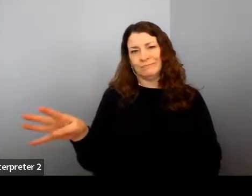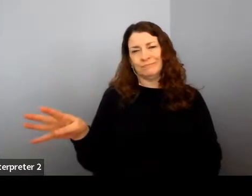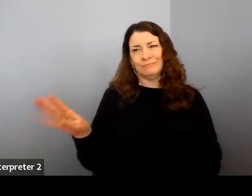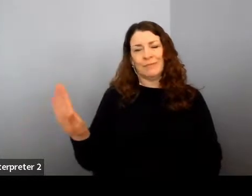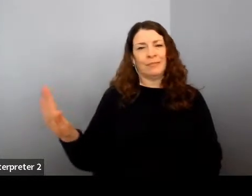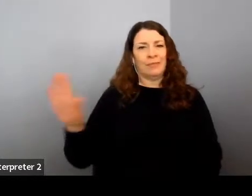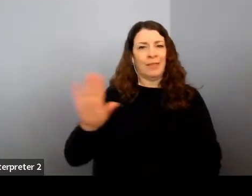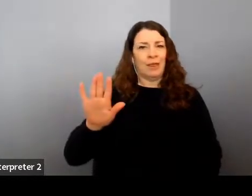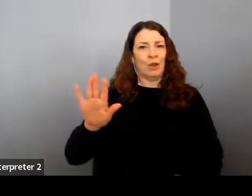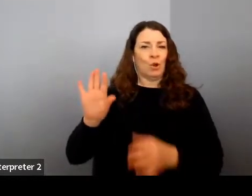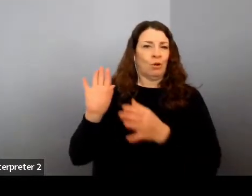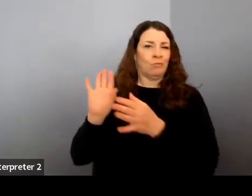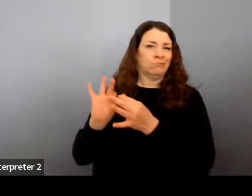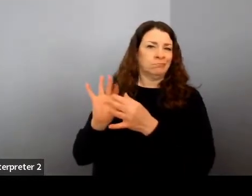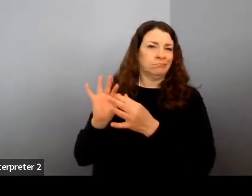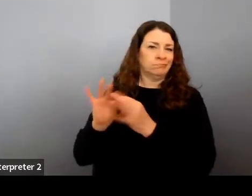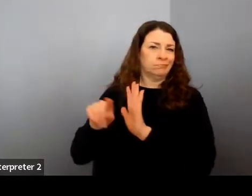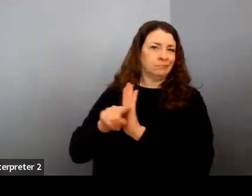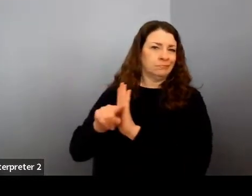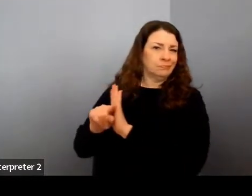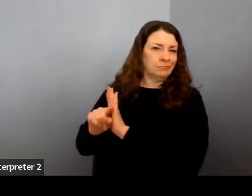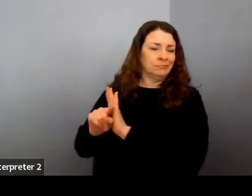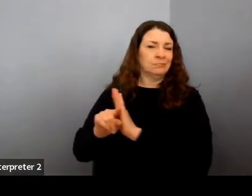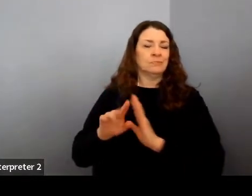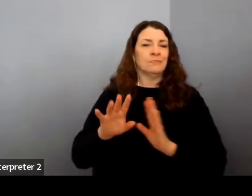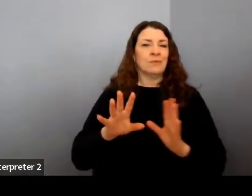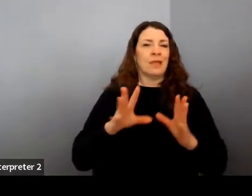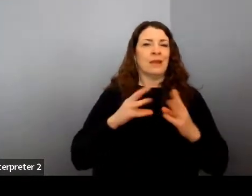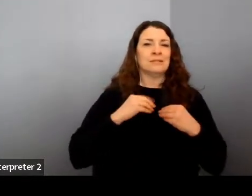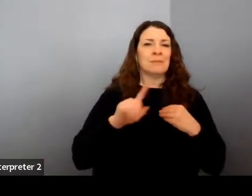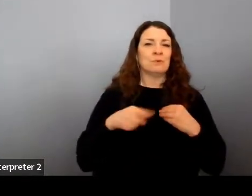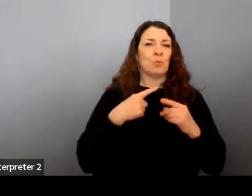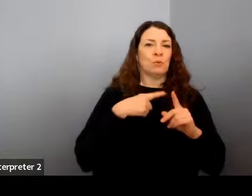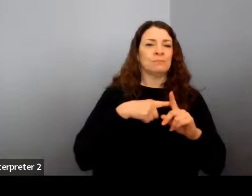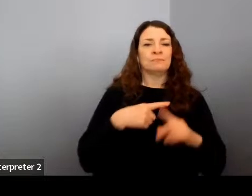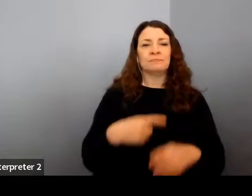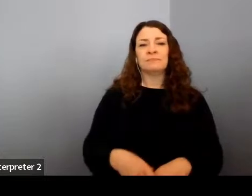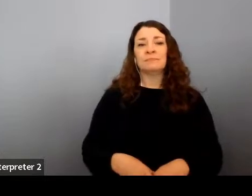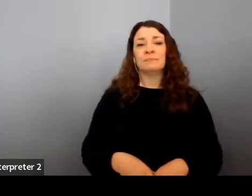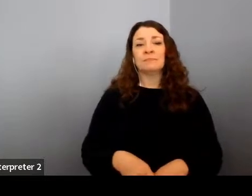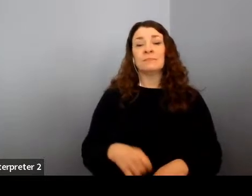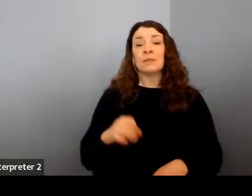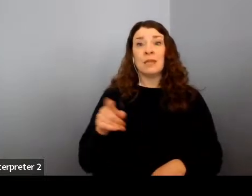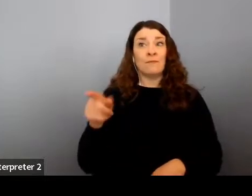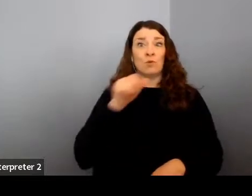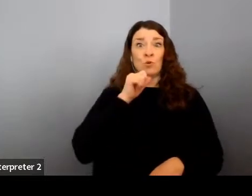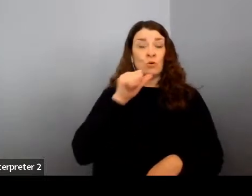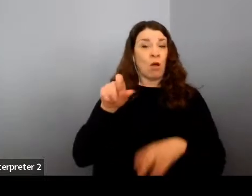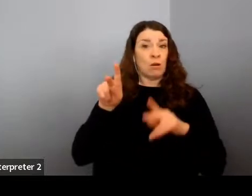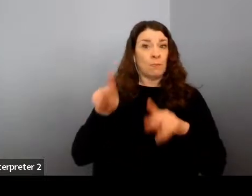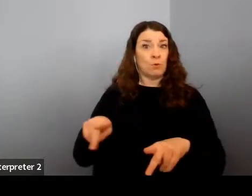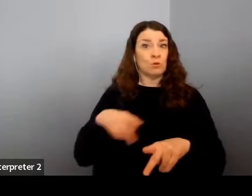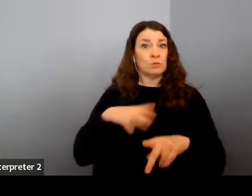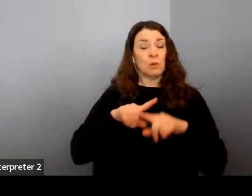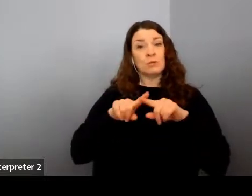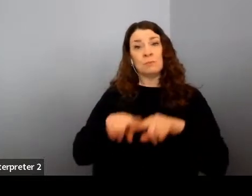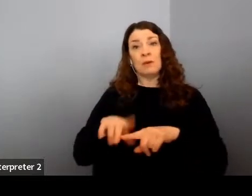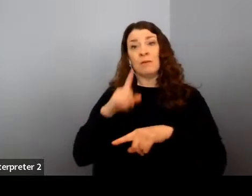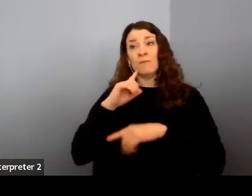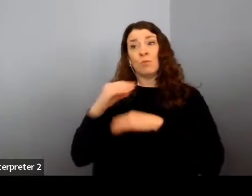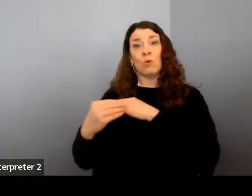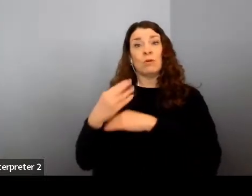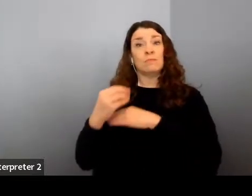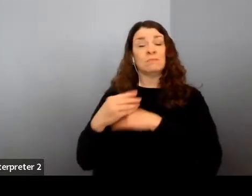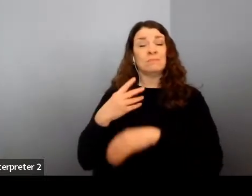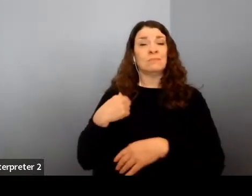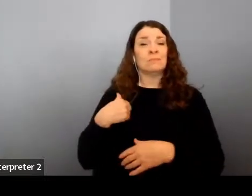accept only signal. And if you're not someone that I would seek advice from, I am much less likely to accept